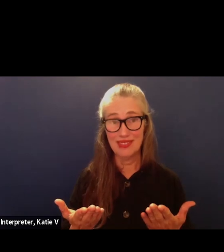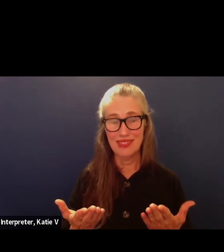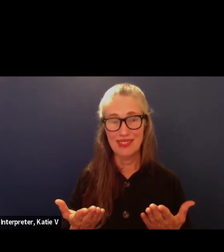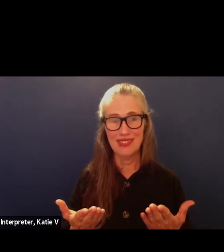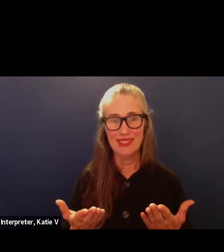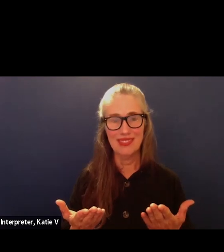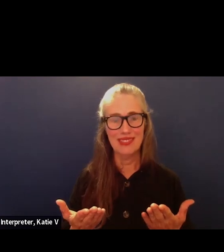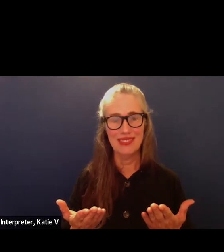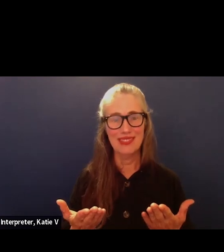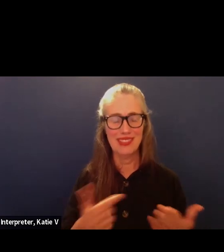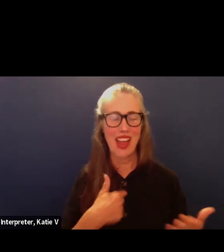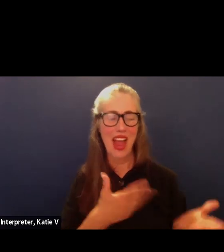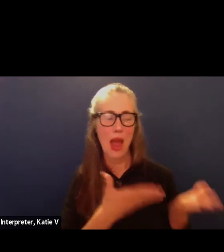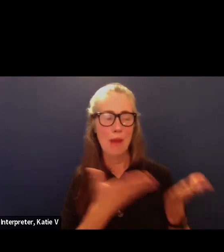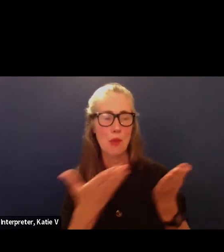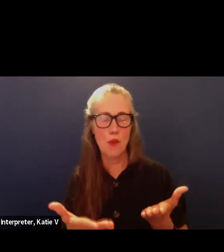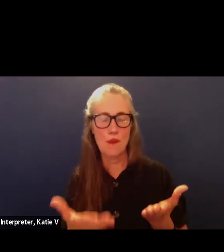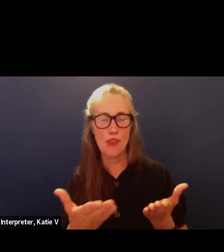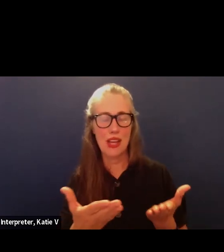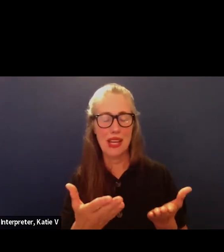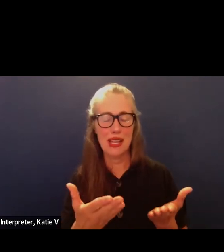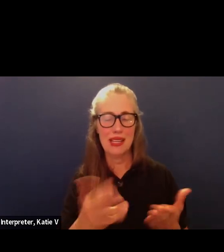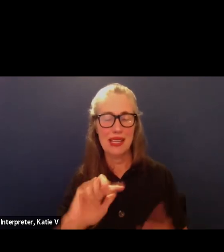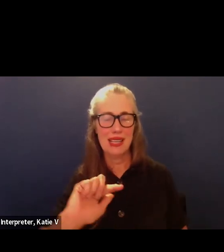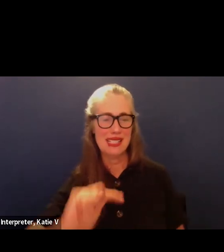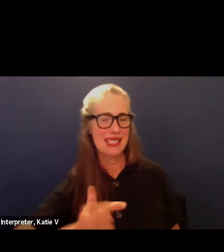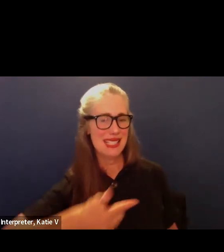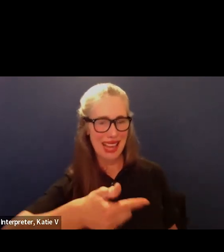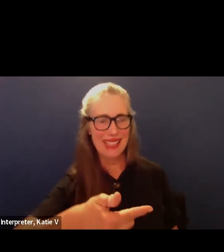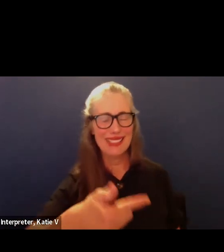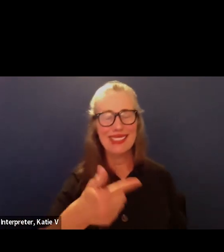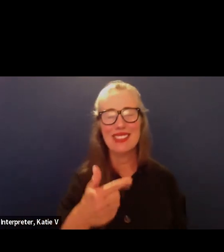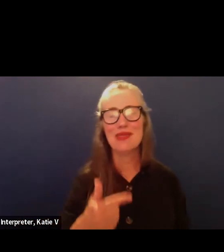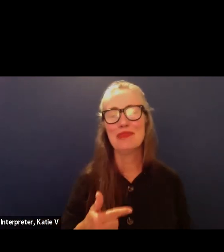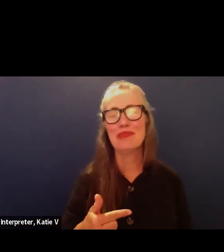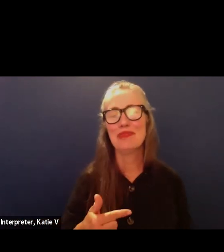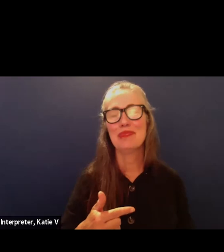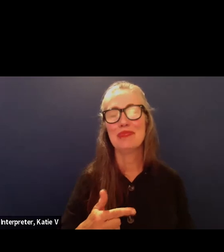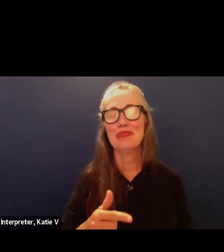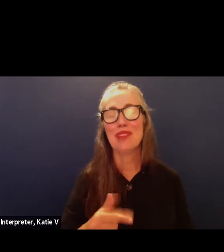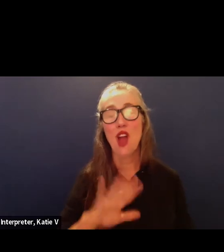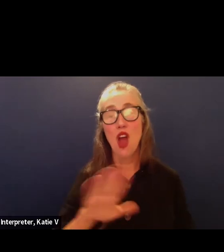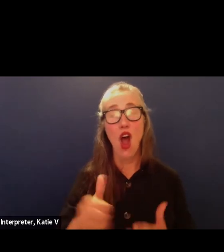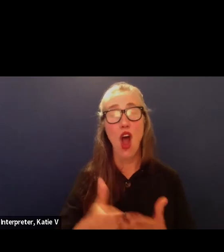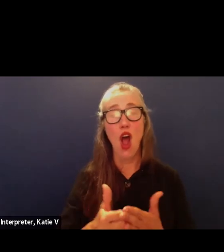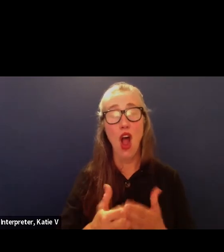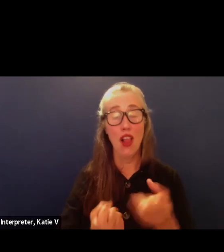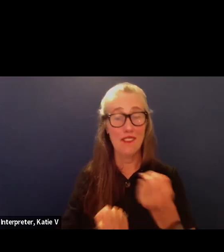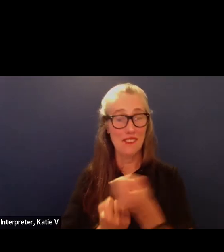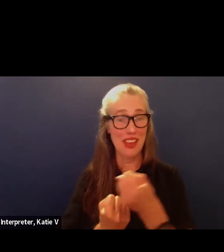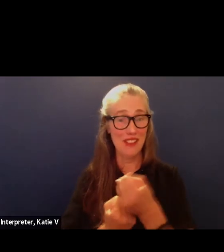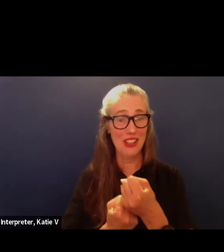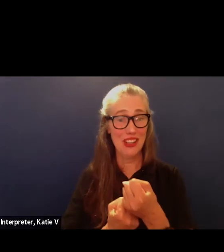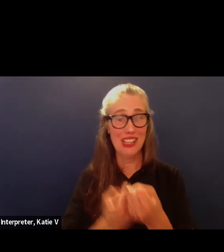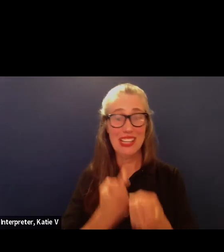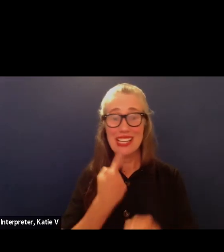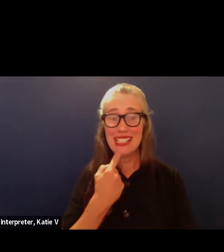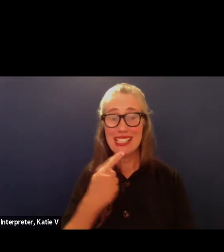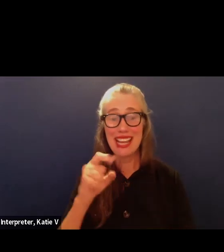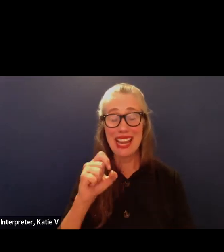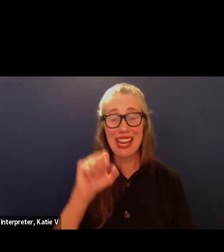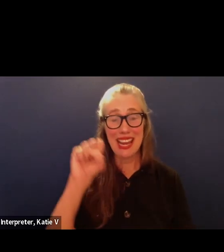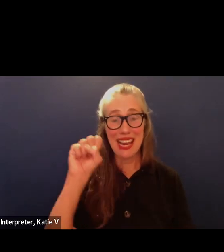So moved. Second. Okay. All in favor, please raise your hand and say aye. Aye.